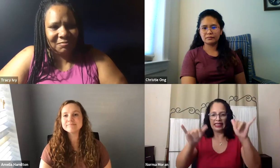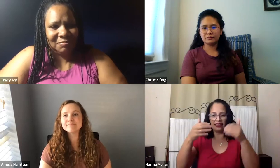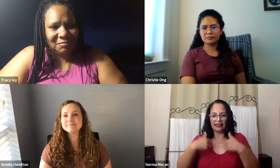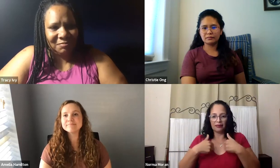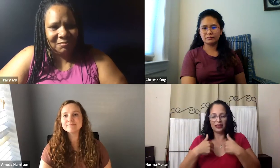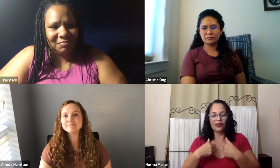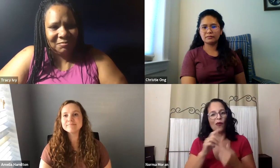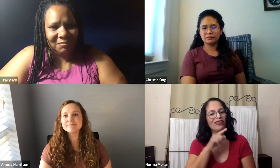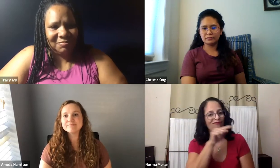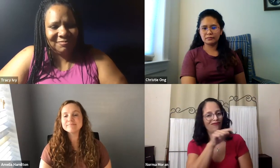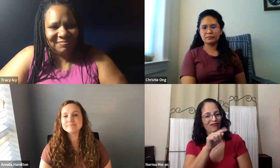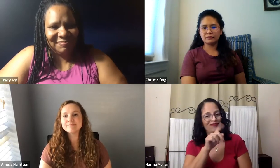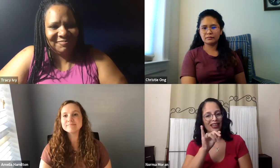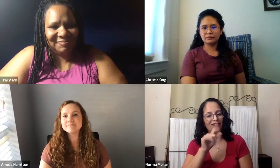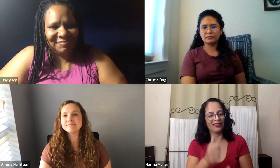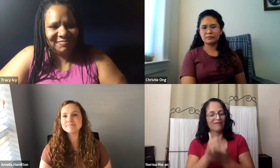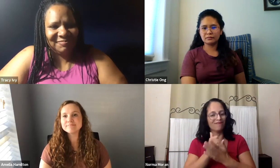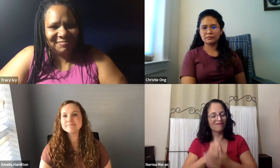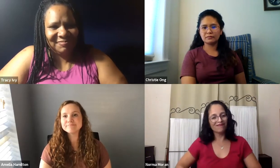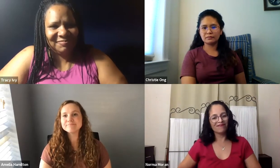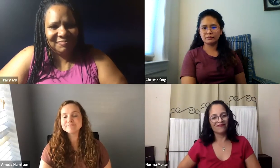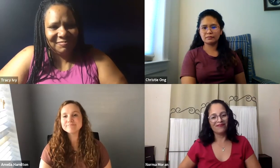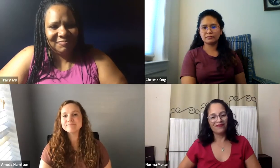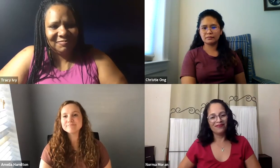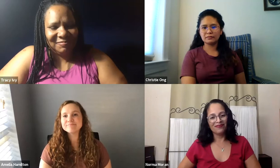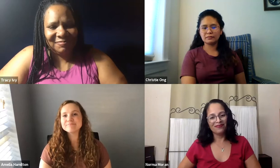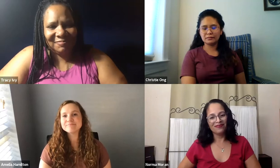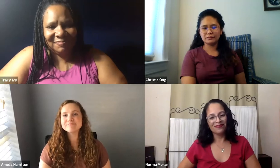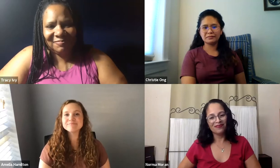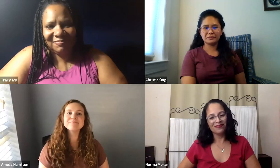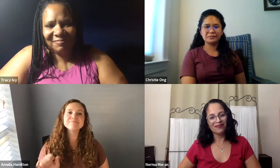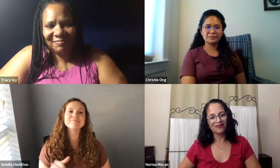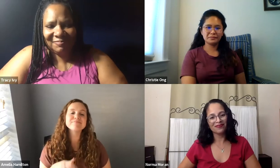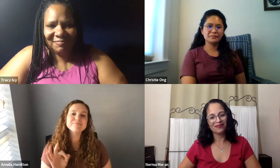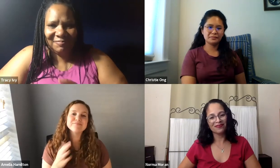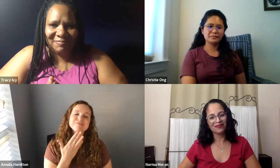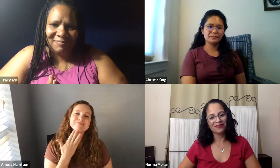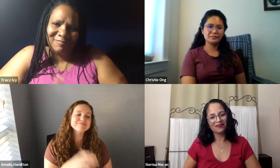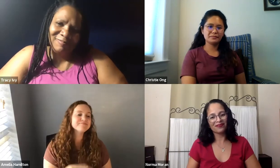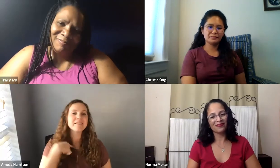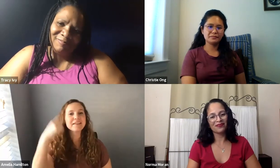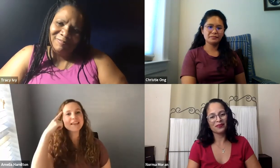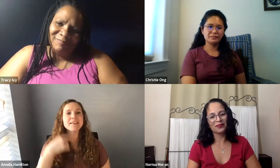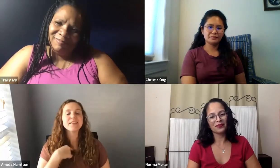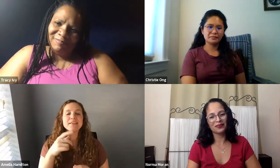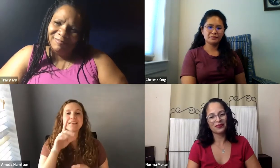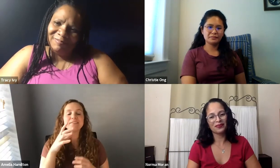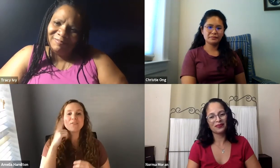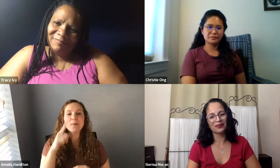You know, to this day, that small moment really impacted me and really helped me become who I am today. Great. Thank you.